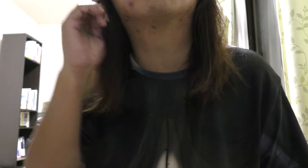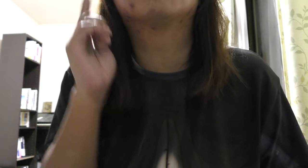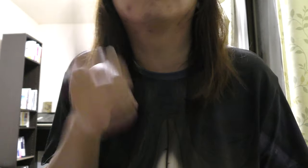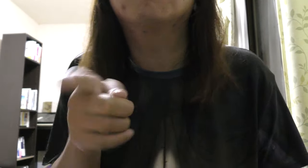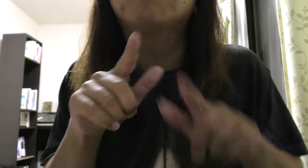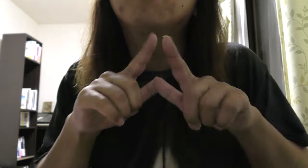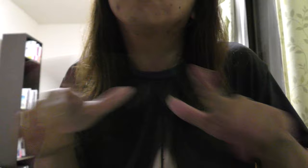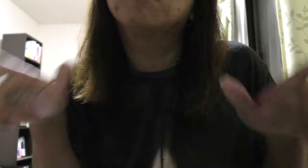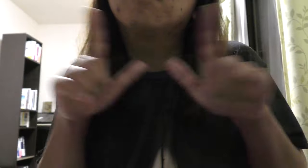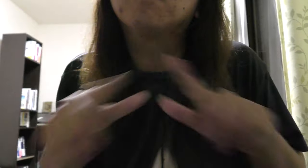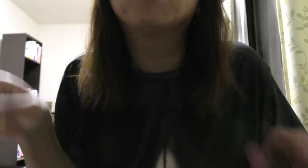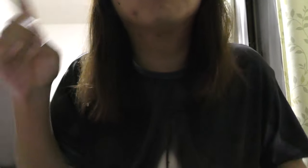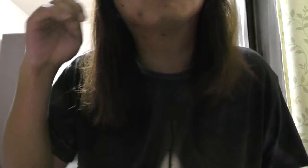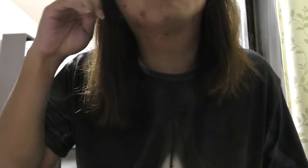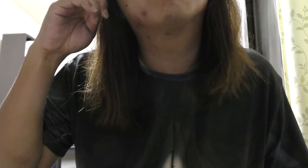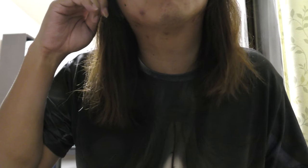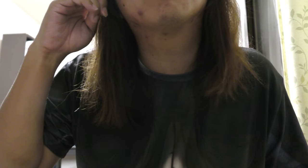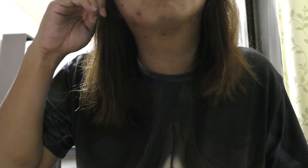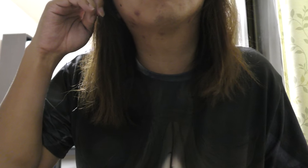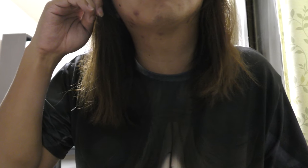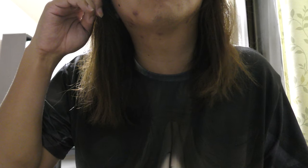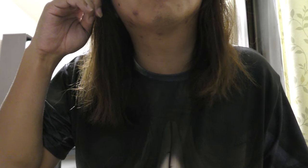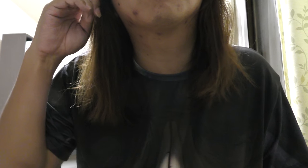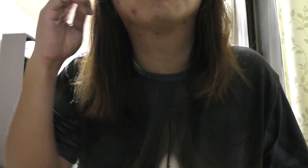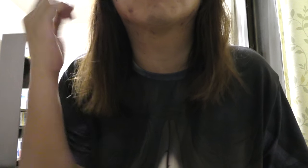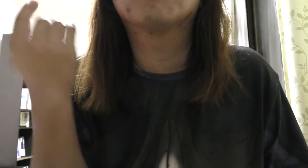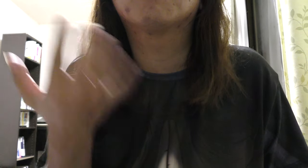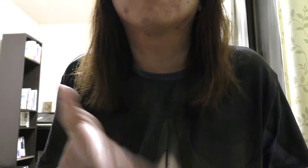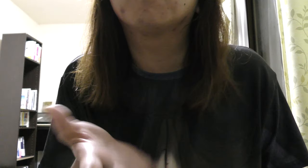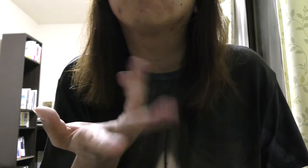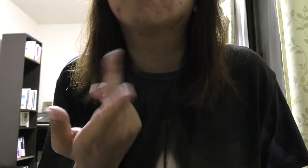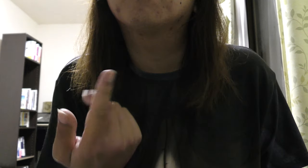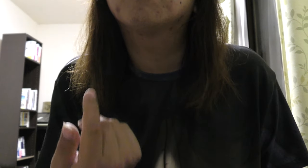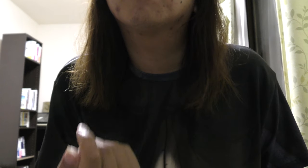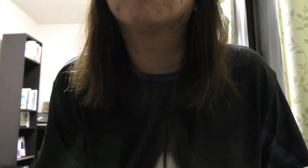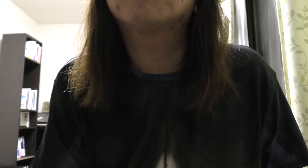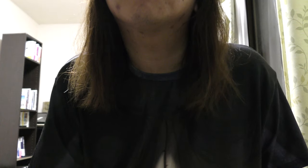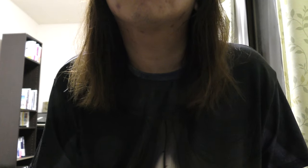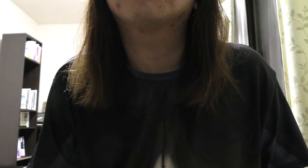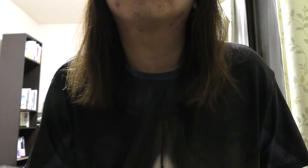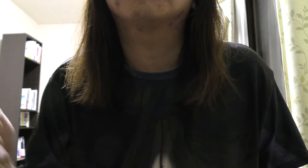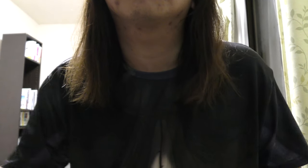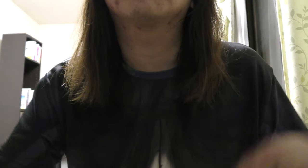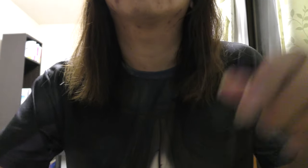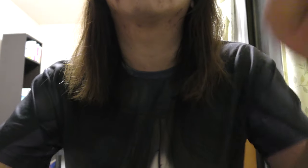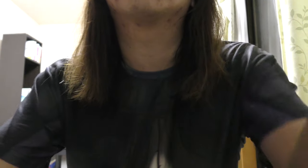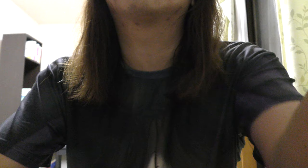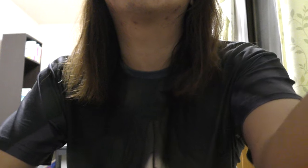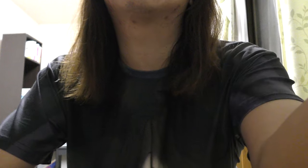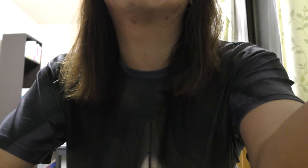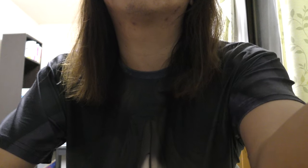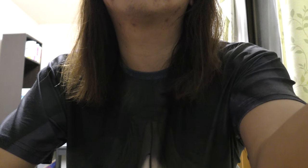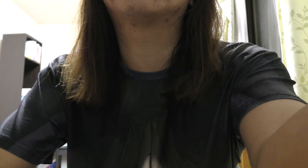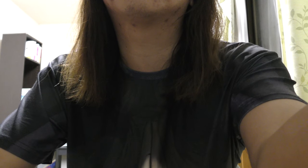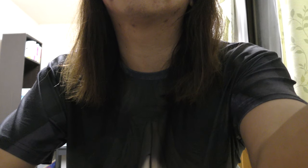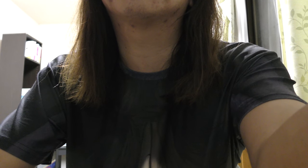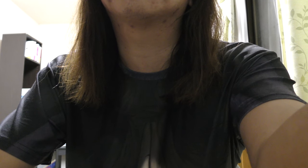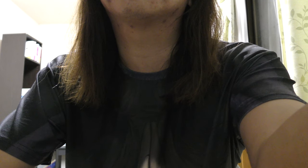this hurts feel The love should